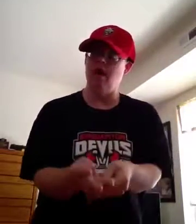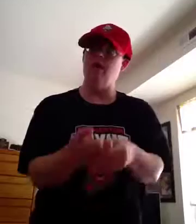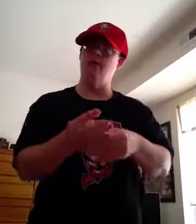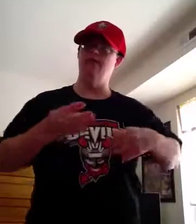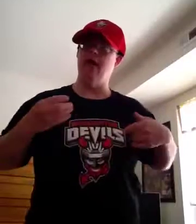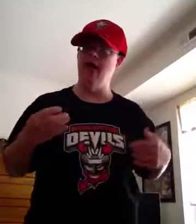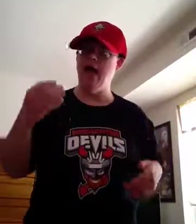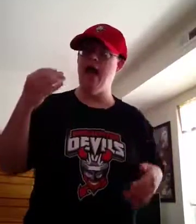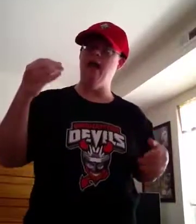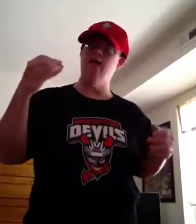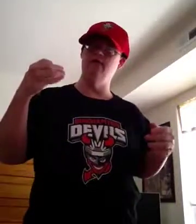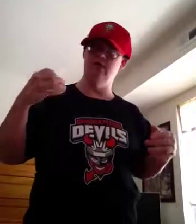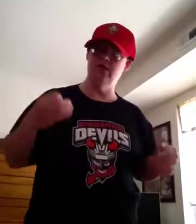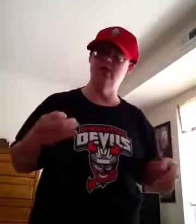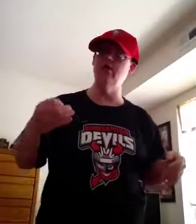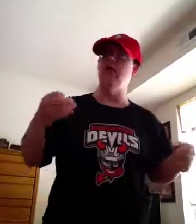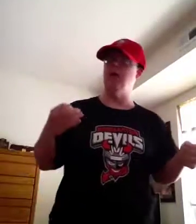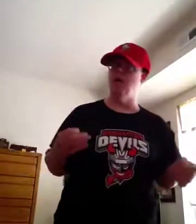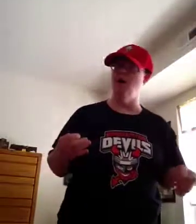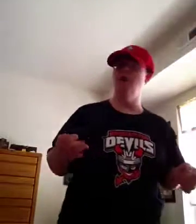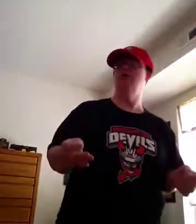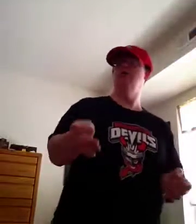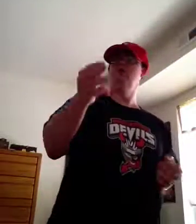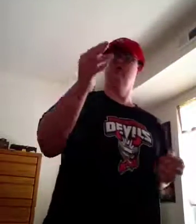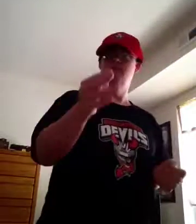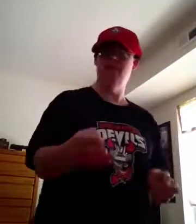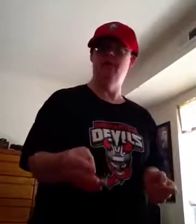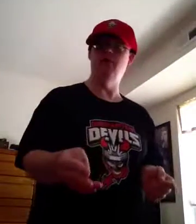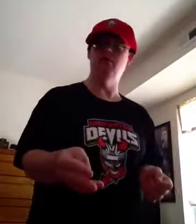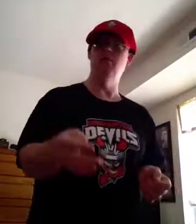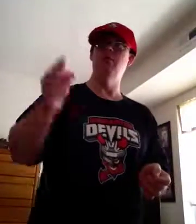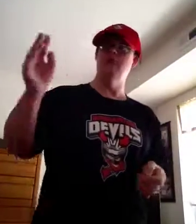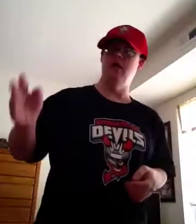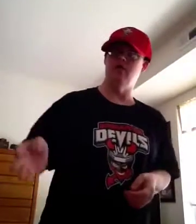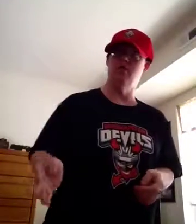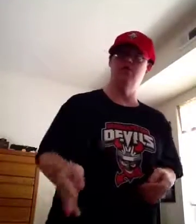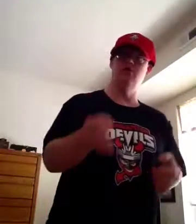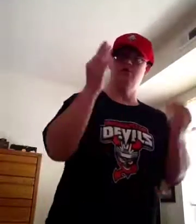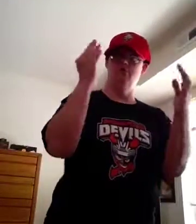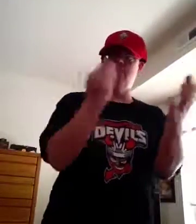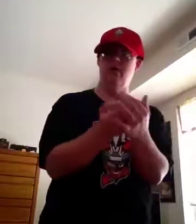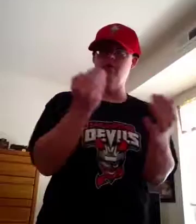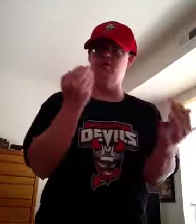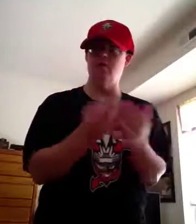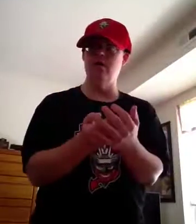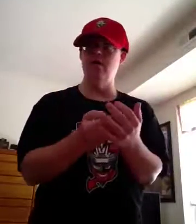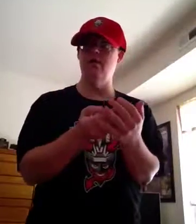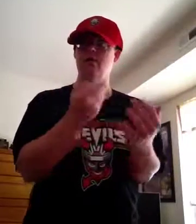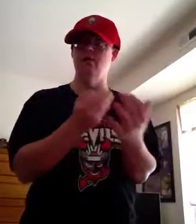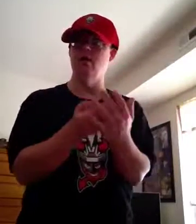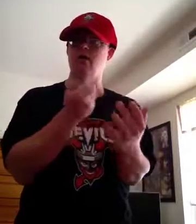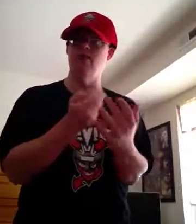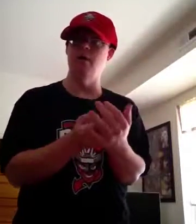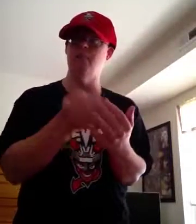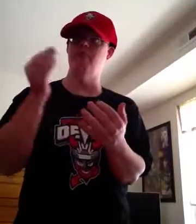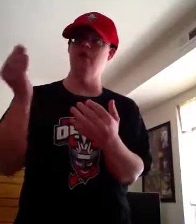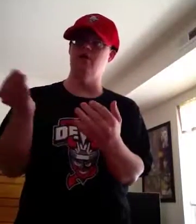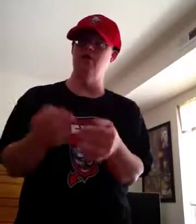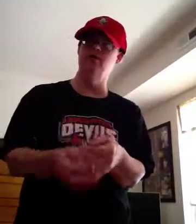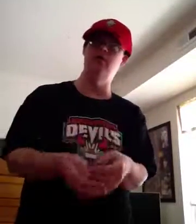I love the hat. I love the shirt that I bought. Very awesome. Next season, please win the Colorado Cup for next season